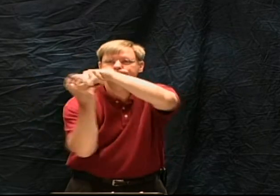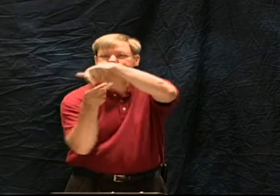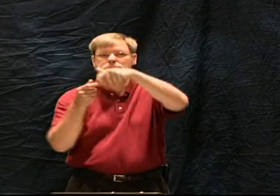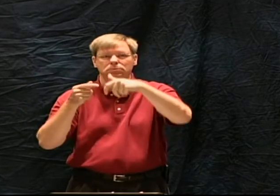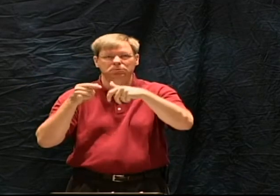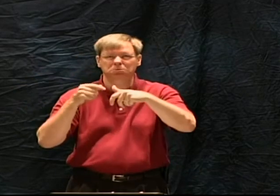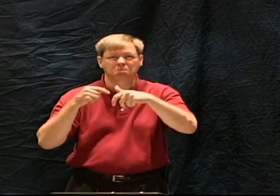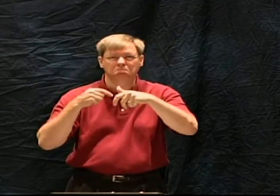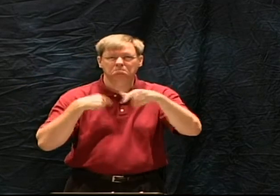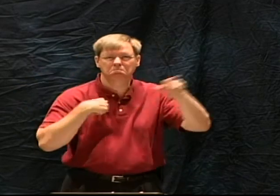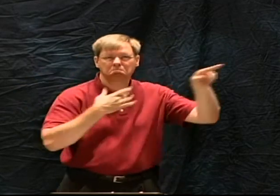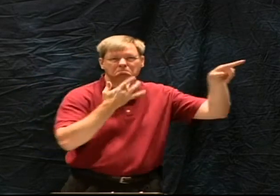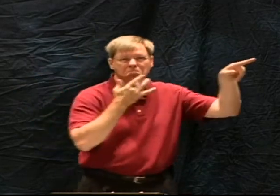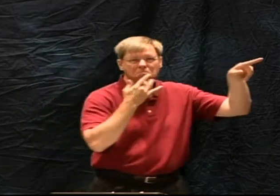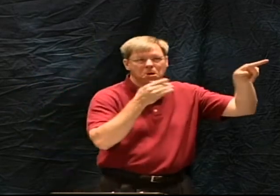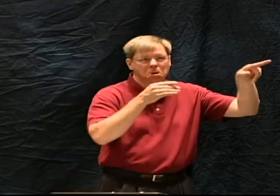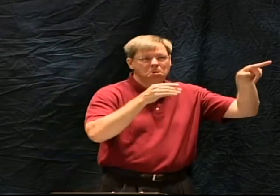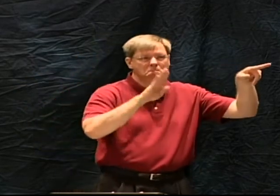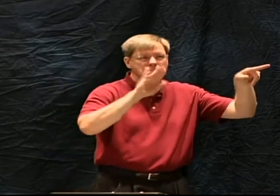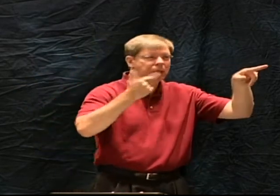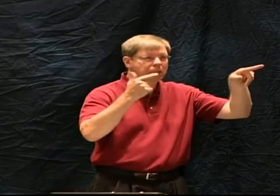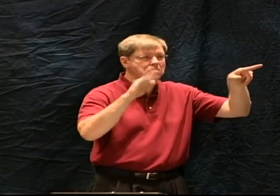matters and religious truth but when it comes to